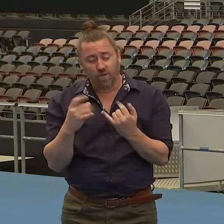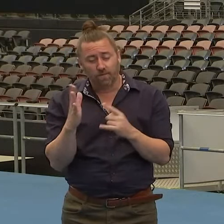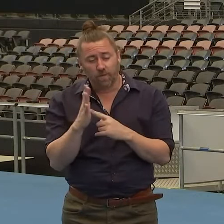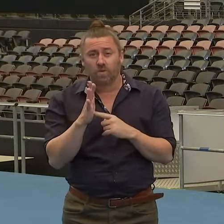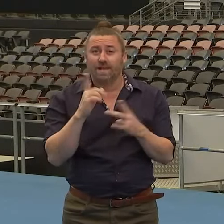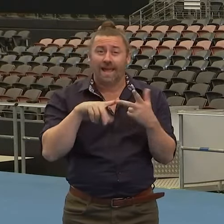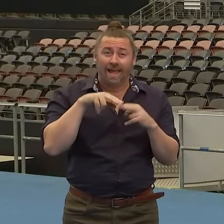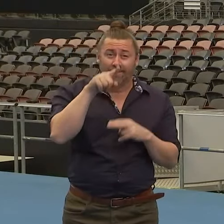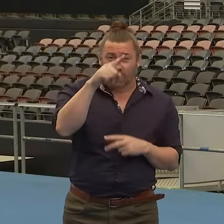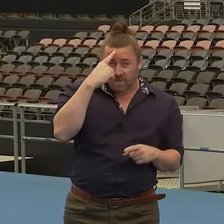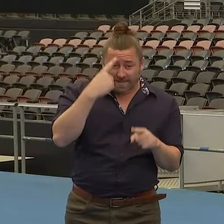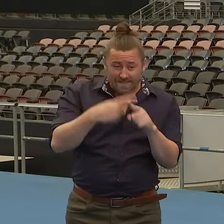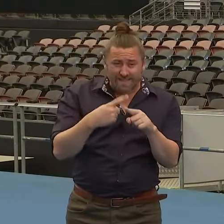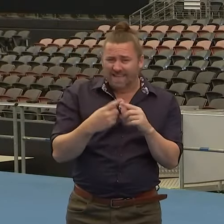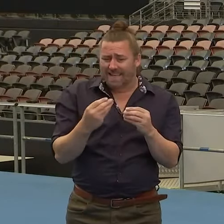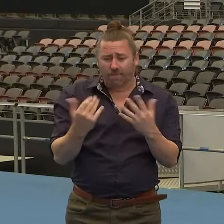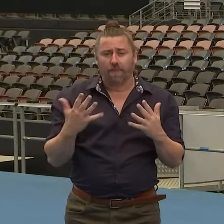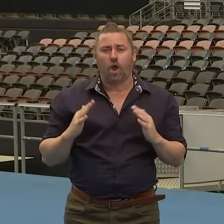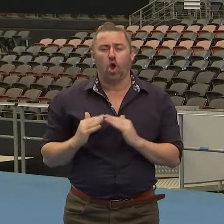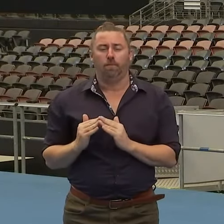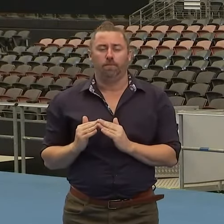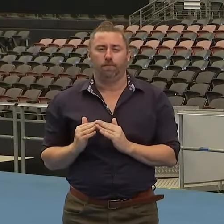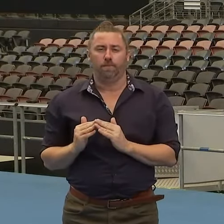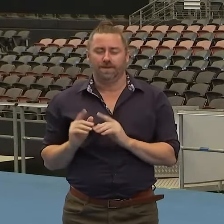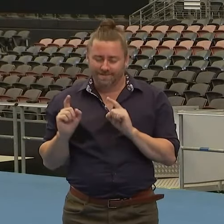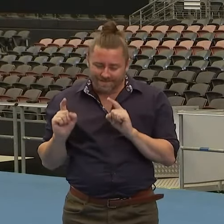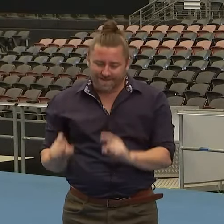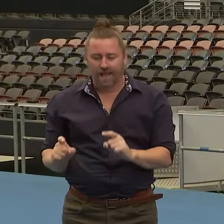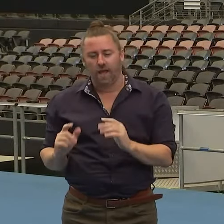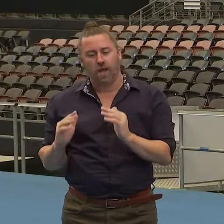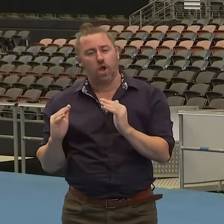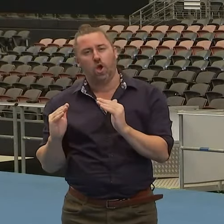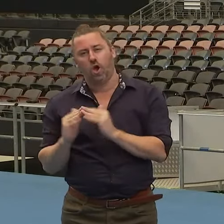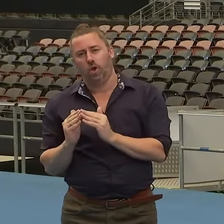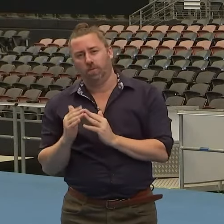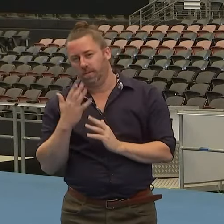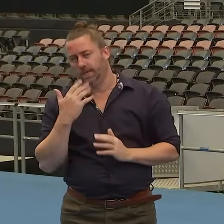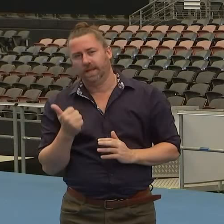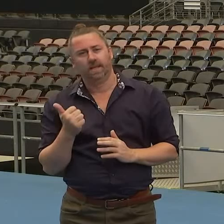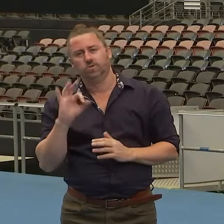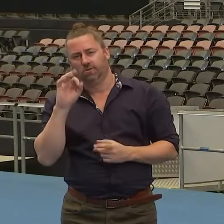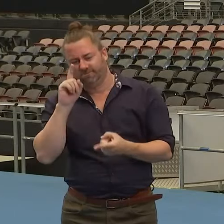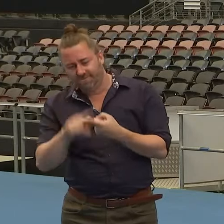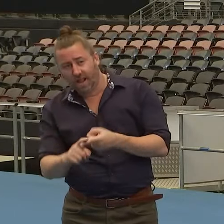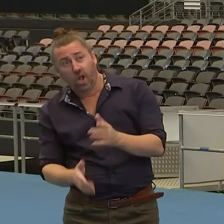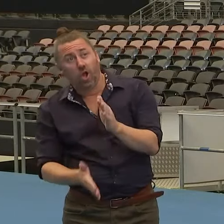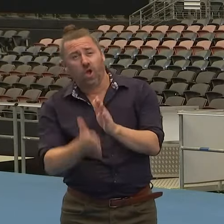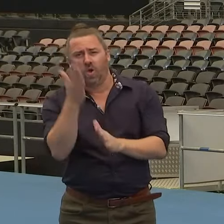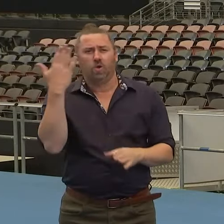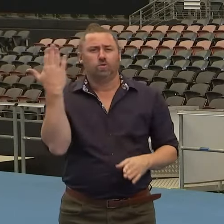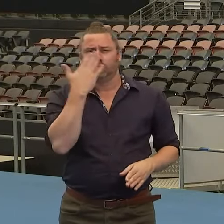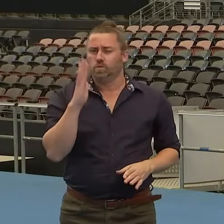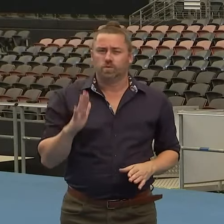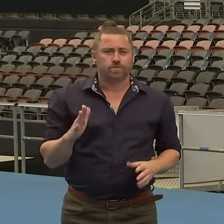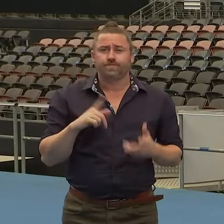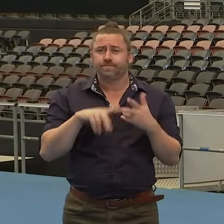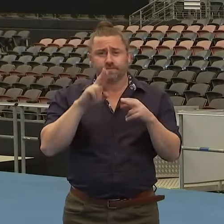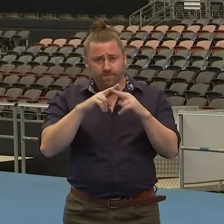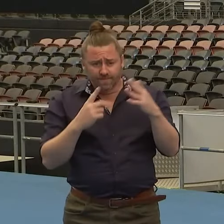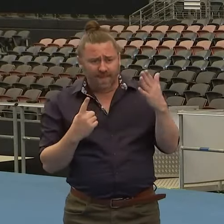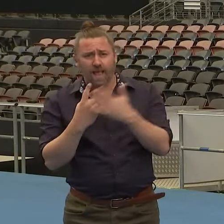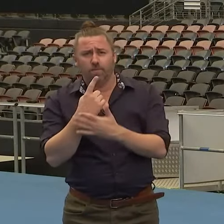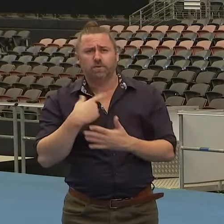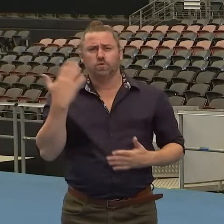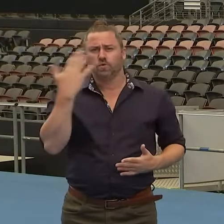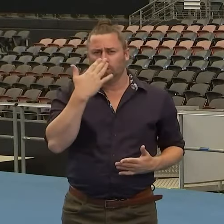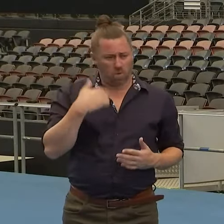stay at home, get tested in the priority areas and do not come to school. If you develop symptoms at school,